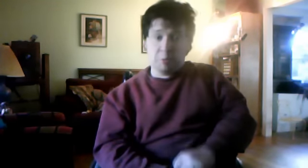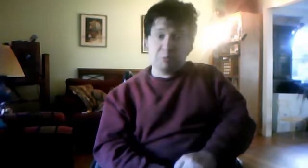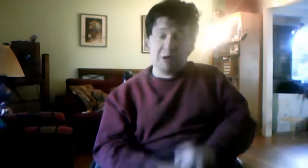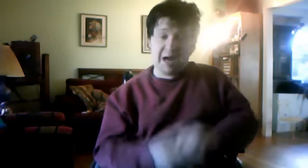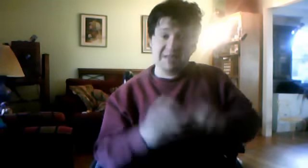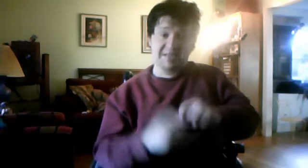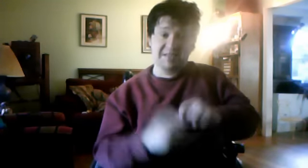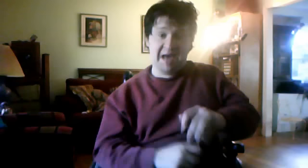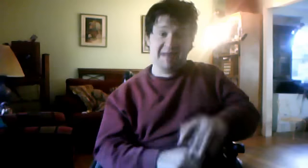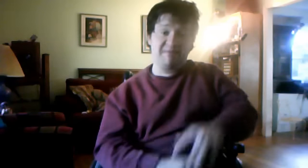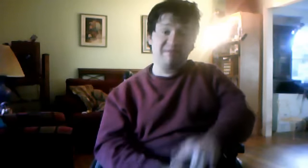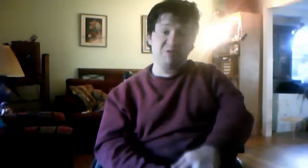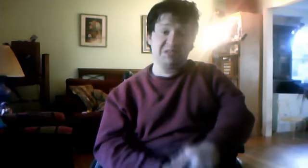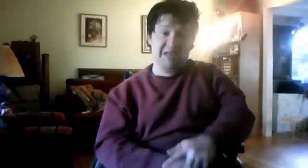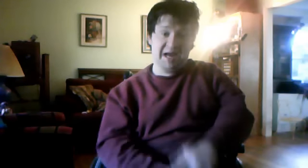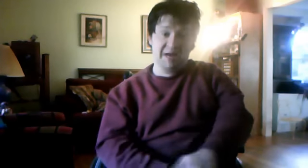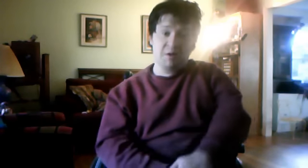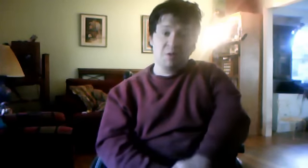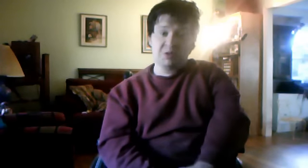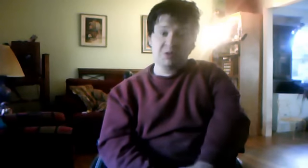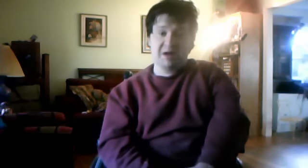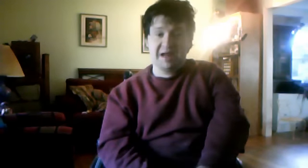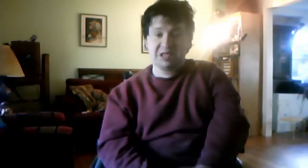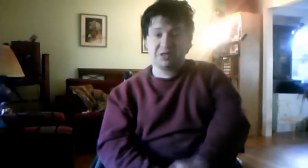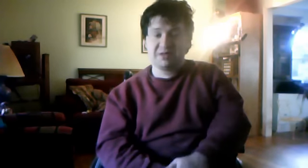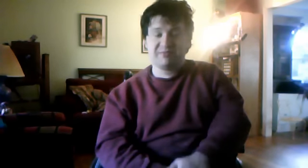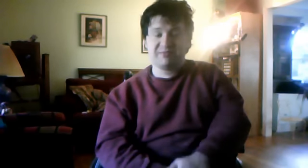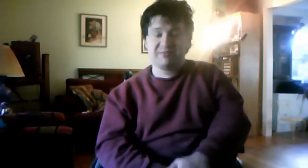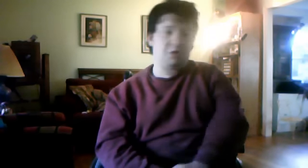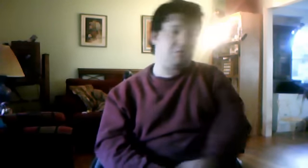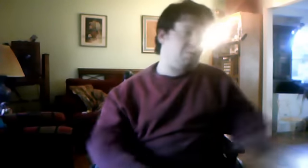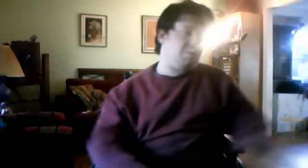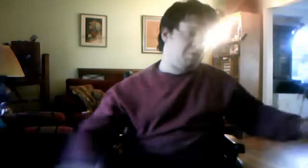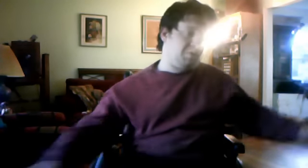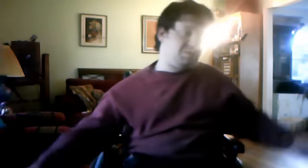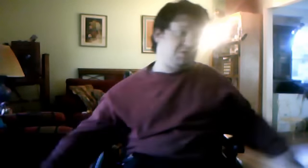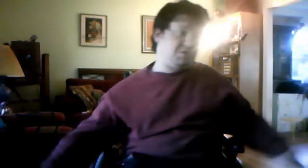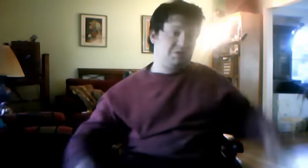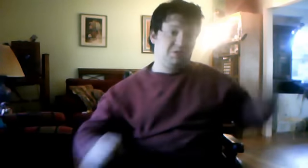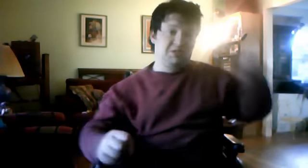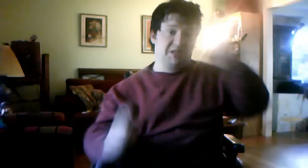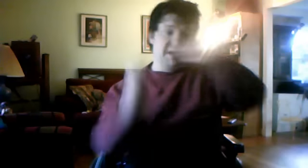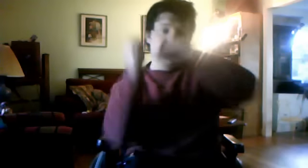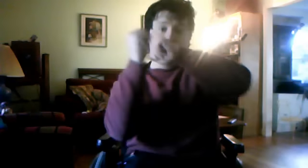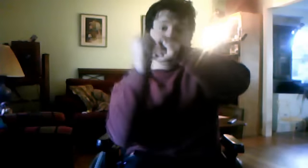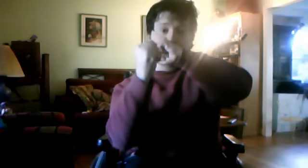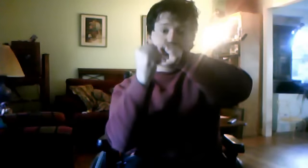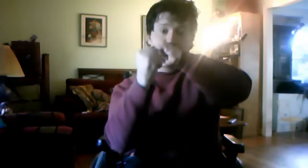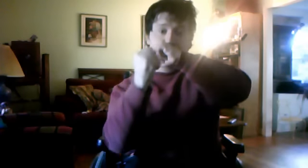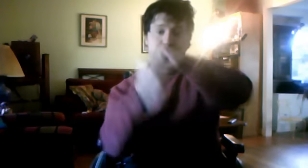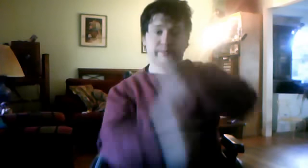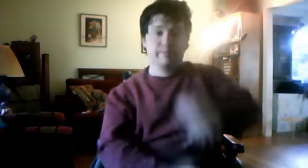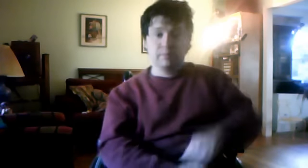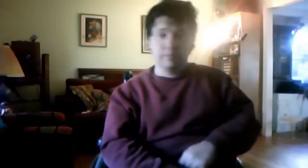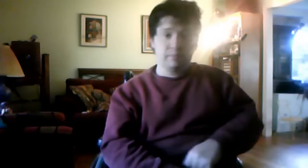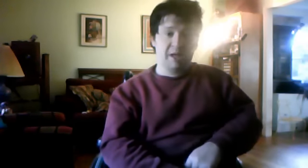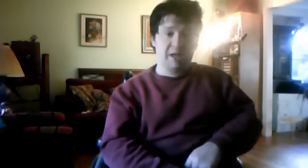practice that, if you stand with your head in front of you, or to the side, boom, okay,